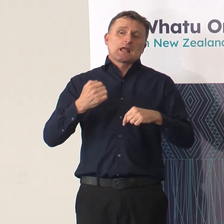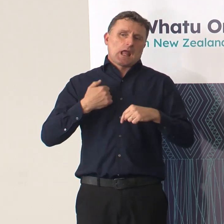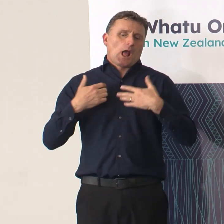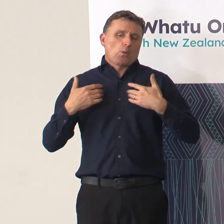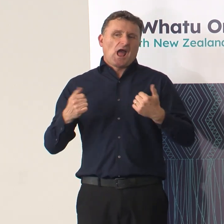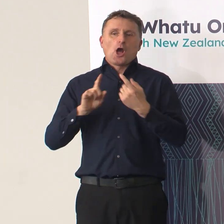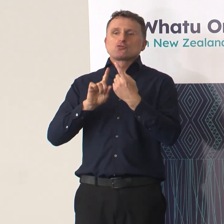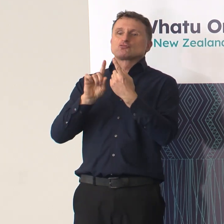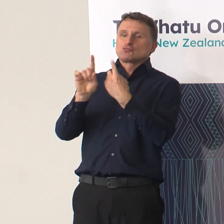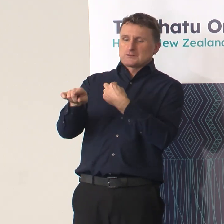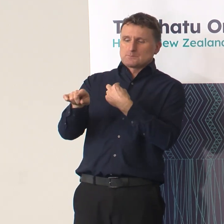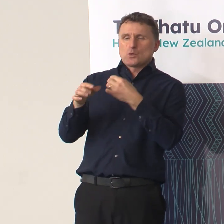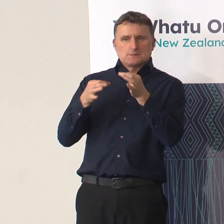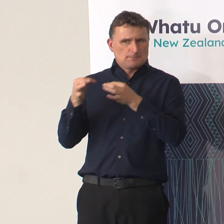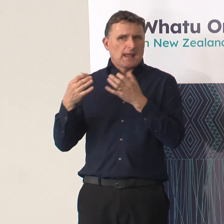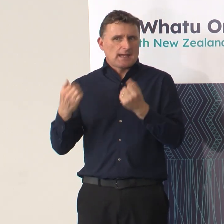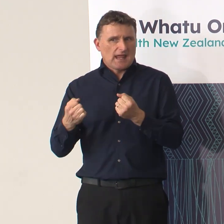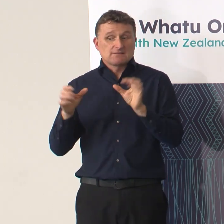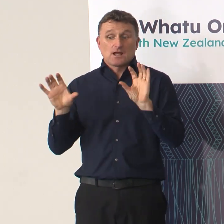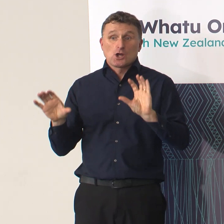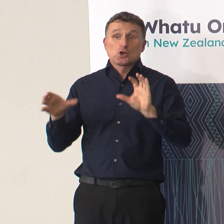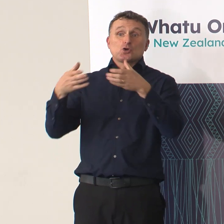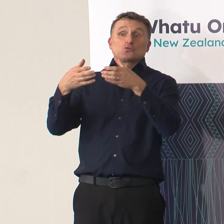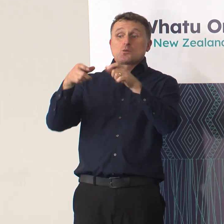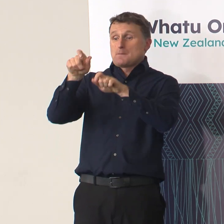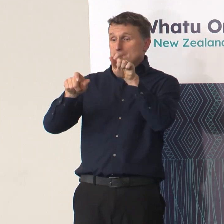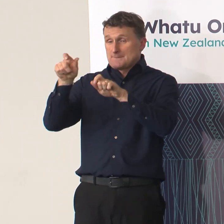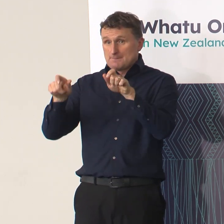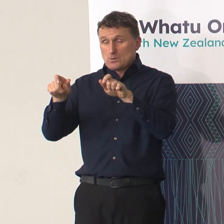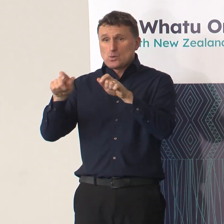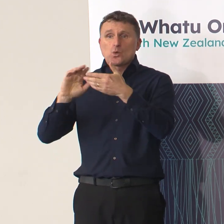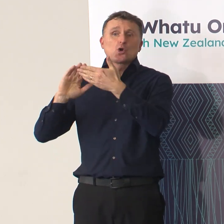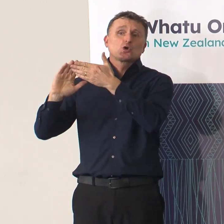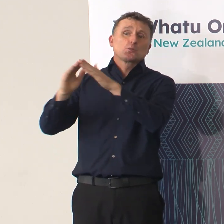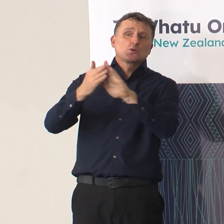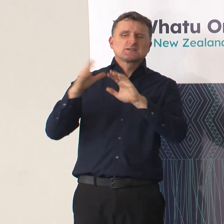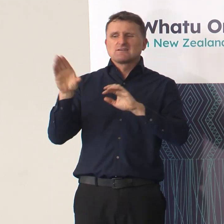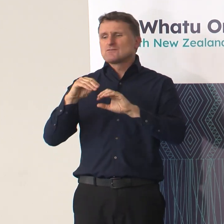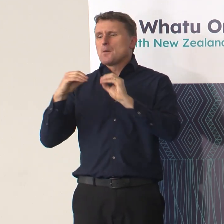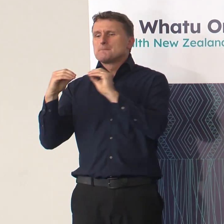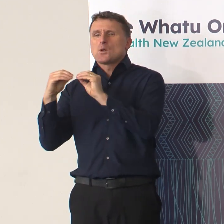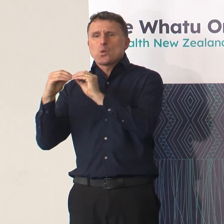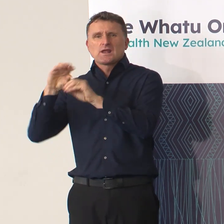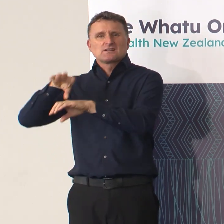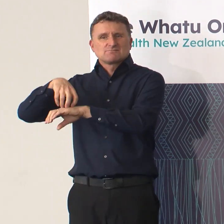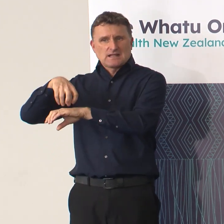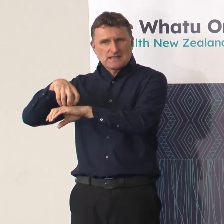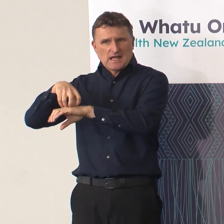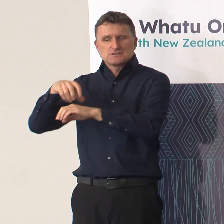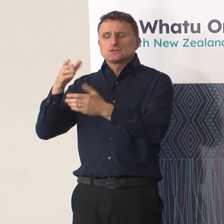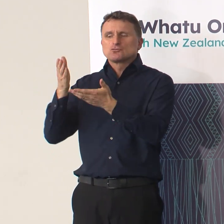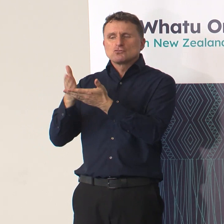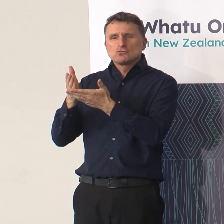is a group that is working now, which includes community representatives from the Burnett Foundation, with a real focus on the health